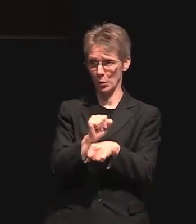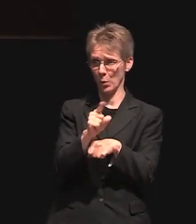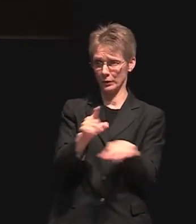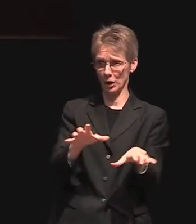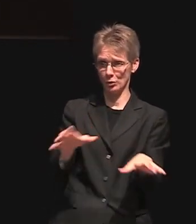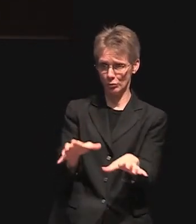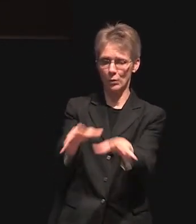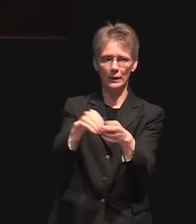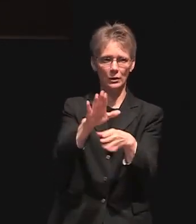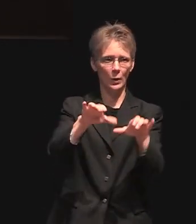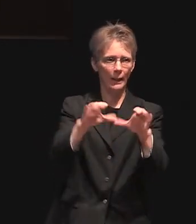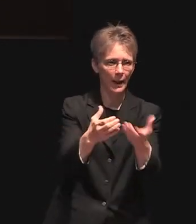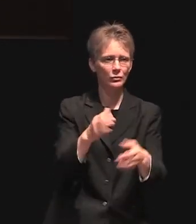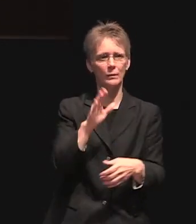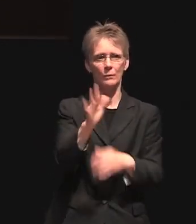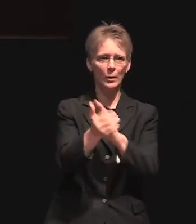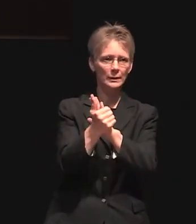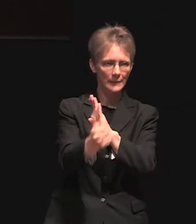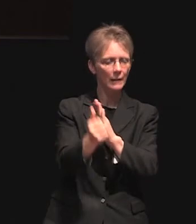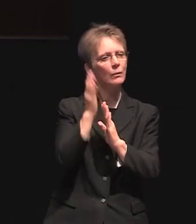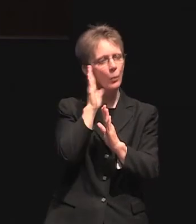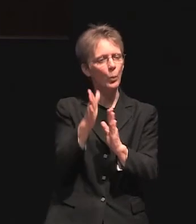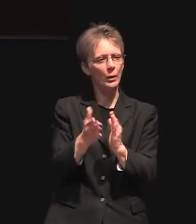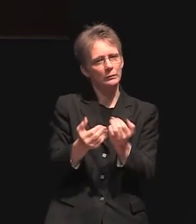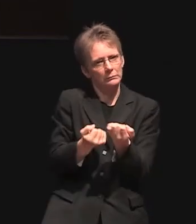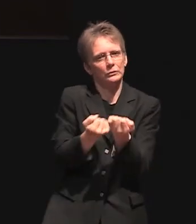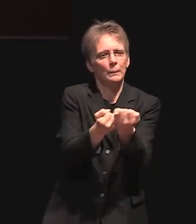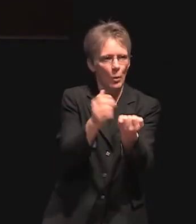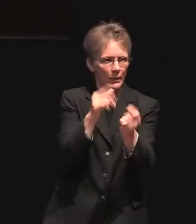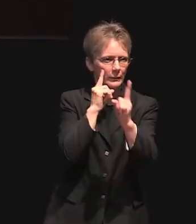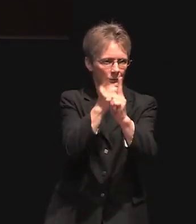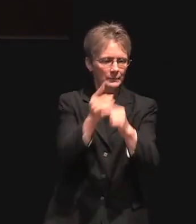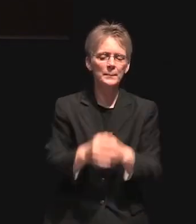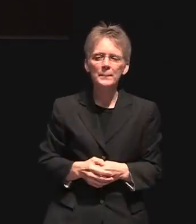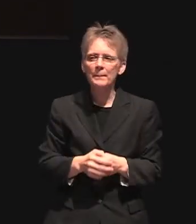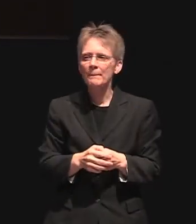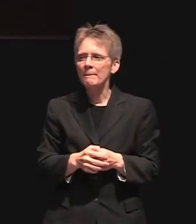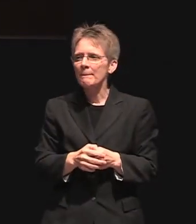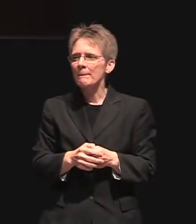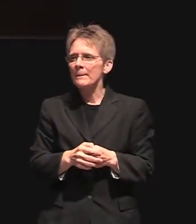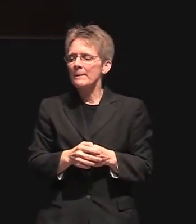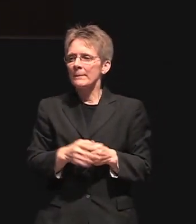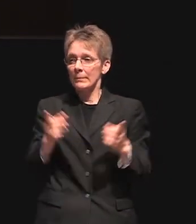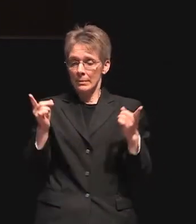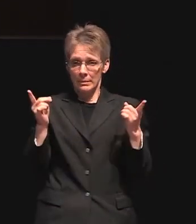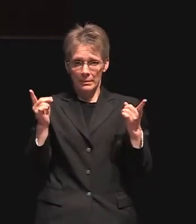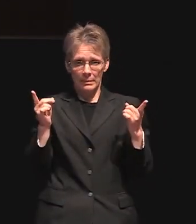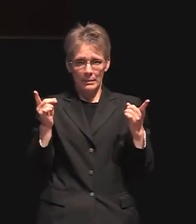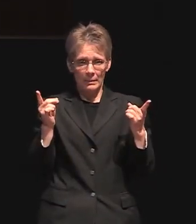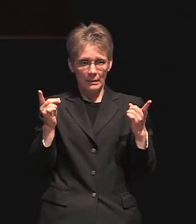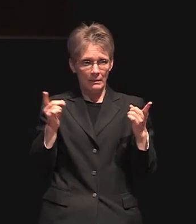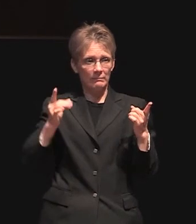and your great talent further that noble goal when uh the ceremony occurred at